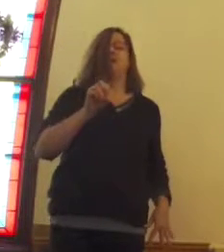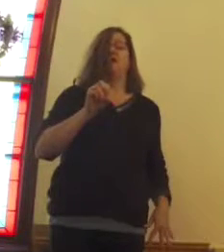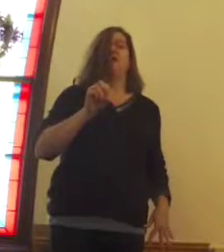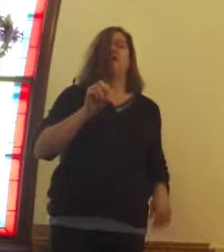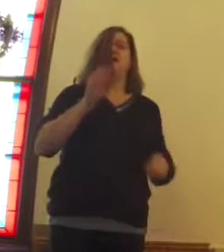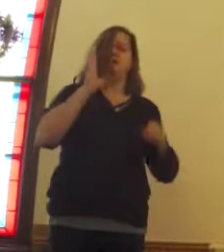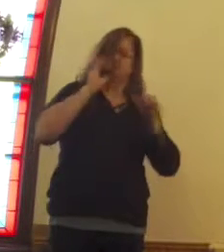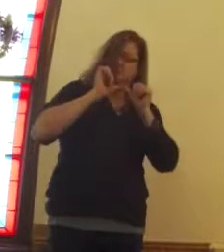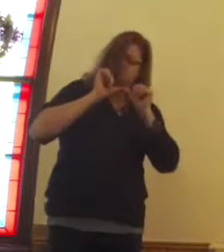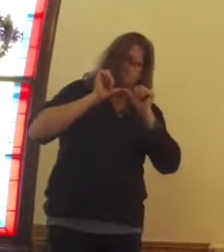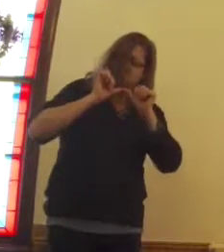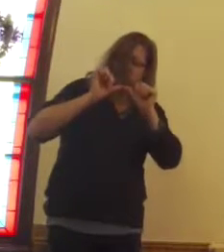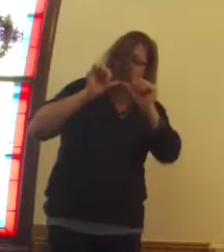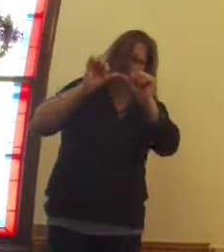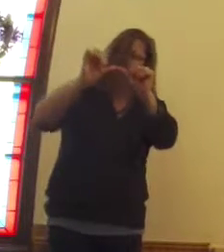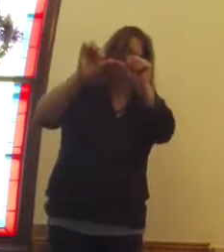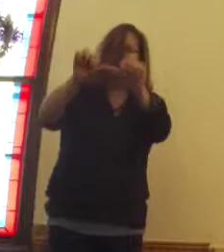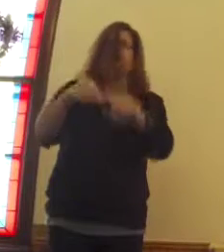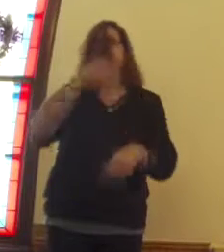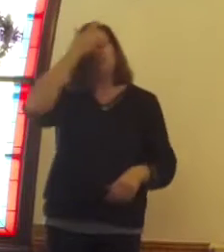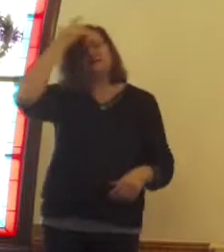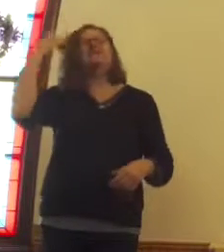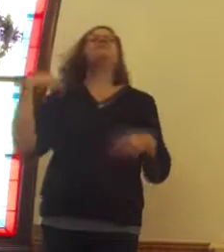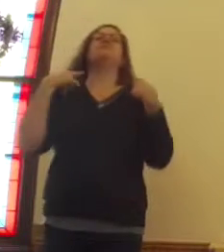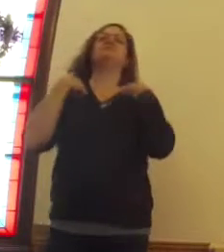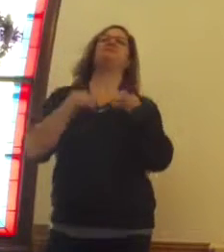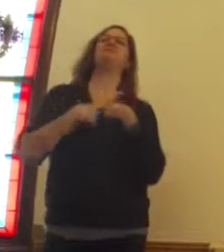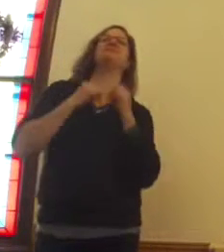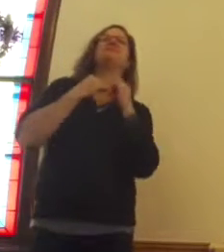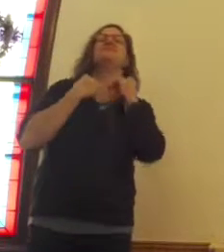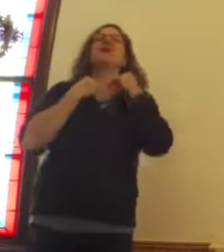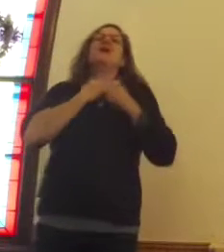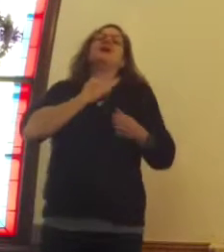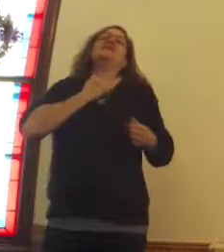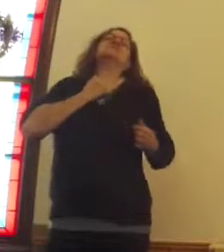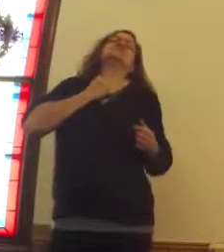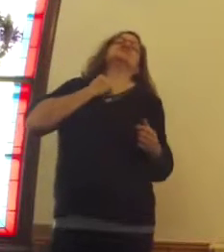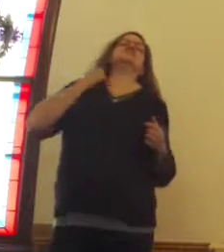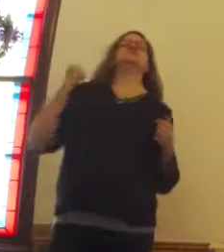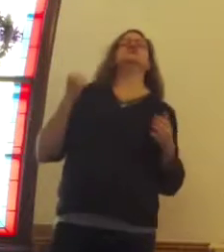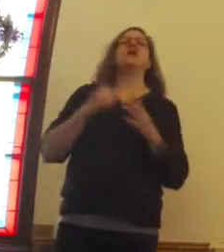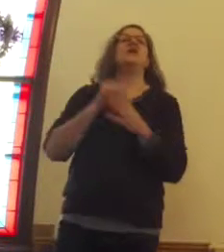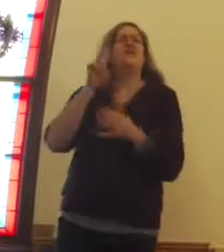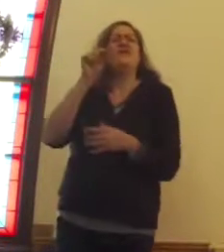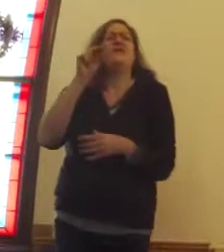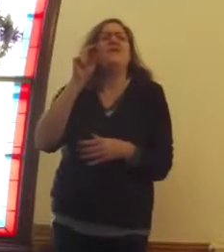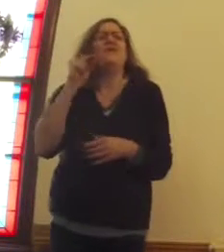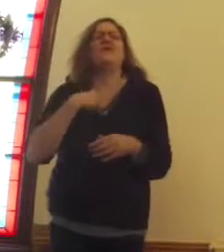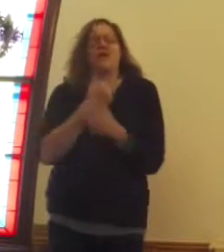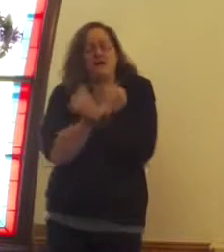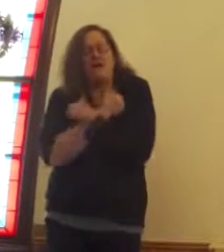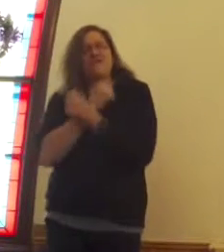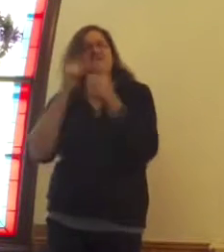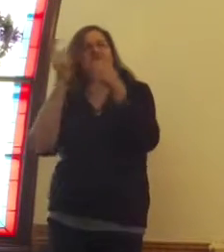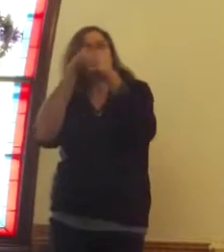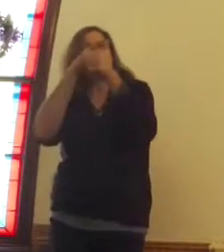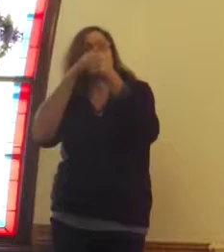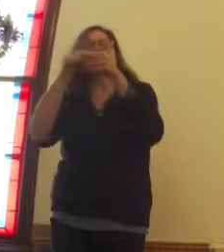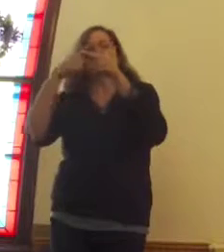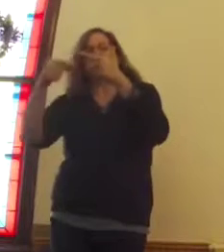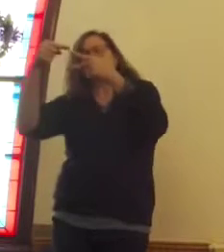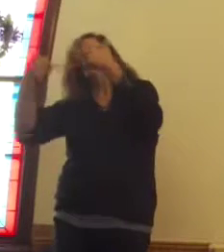So stop clutching those pearls around your neck. The gift of love will endure. And indeed,